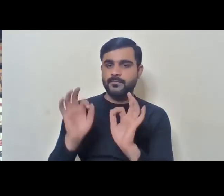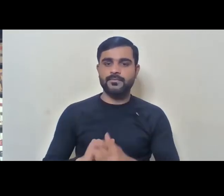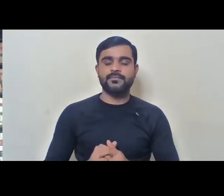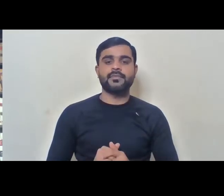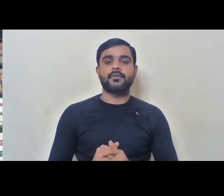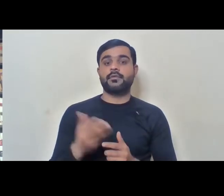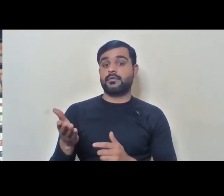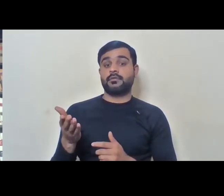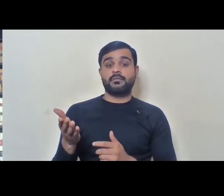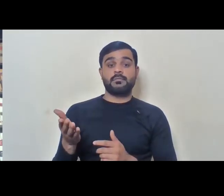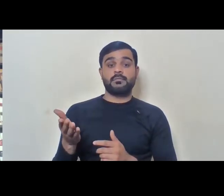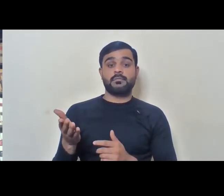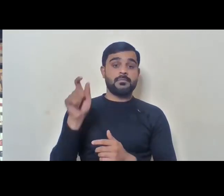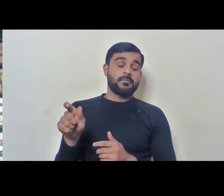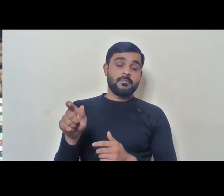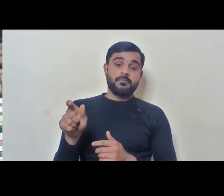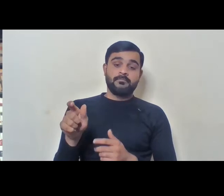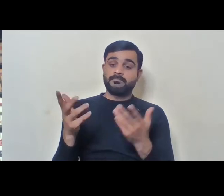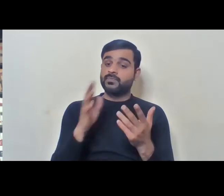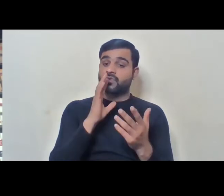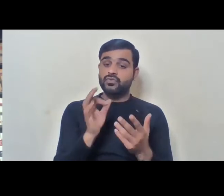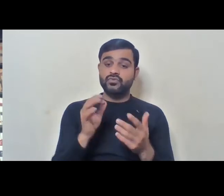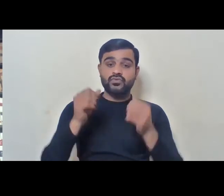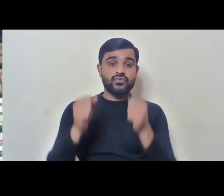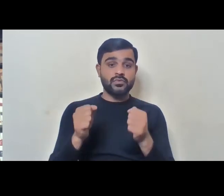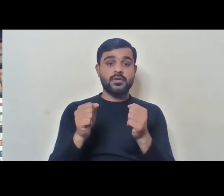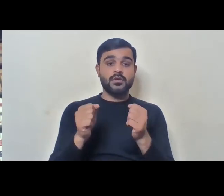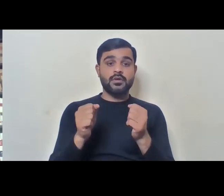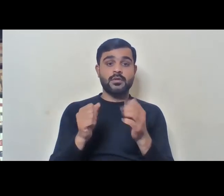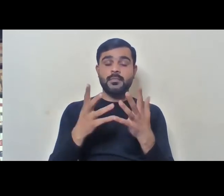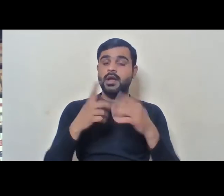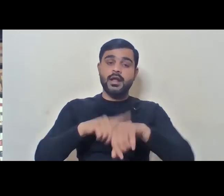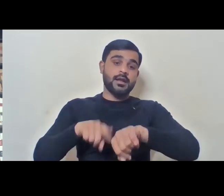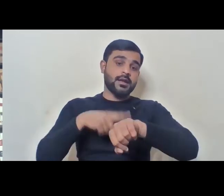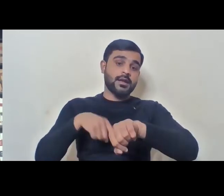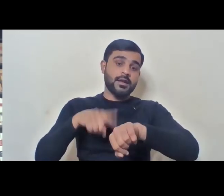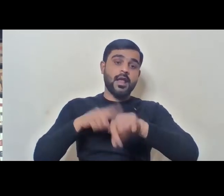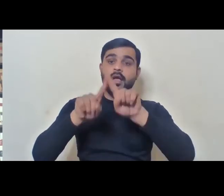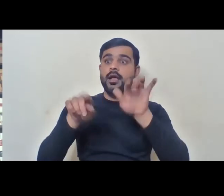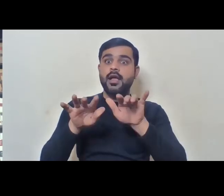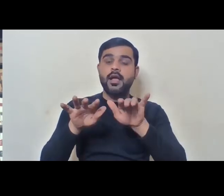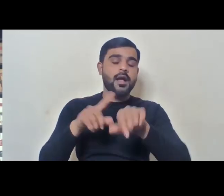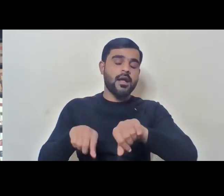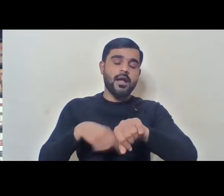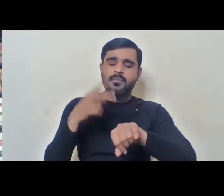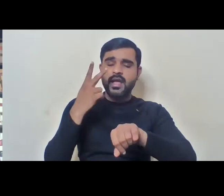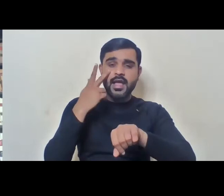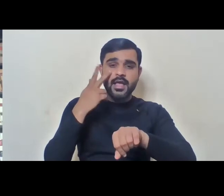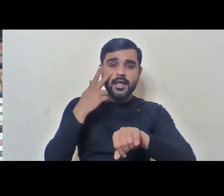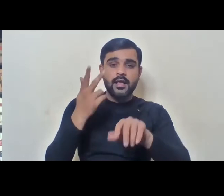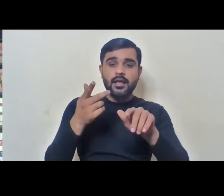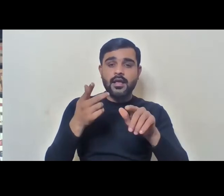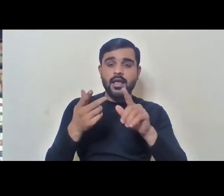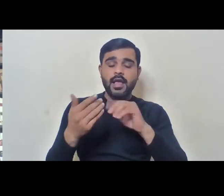was not able to actually sit for very, very long hours on the computer because of the fact that it affected his